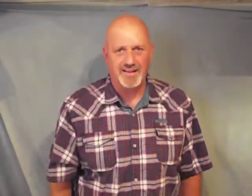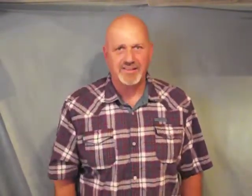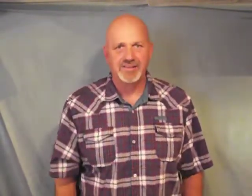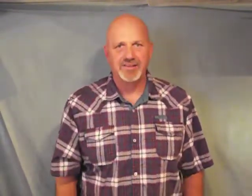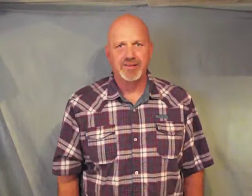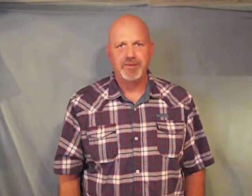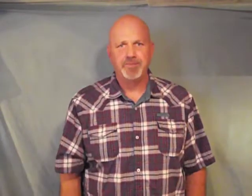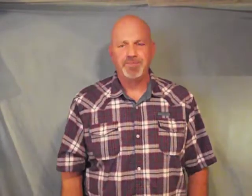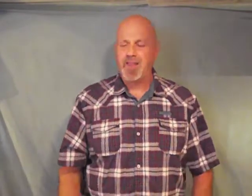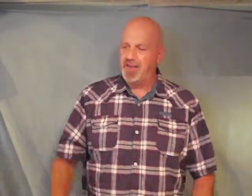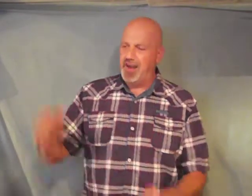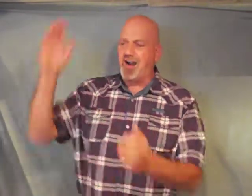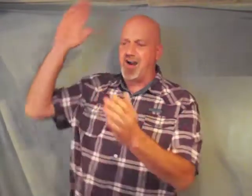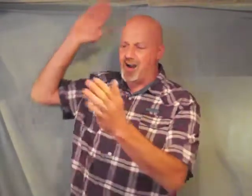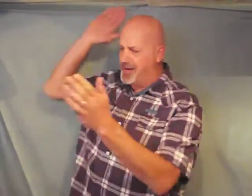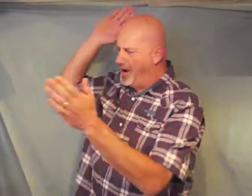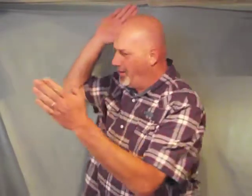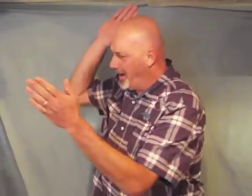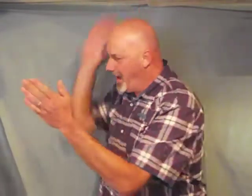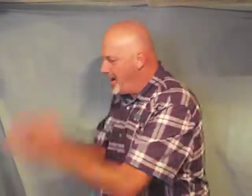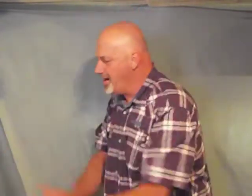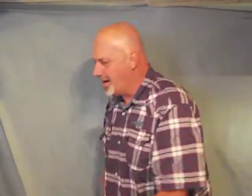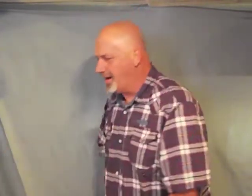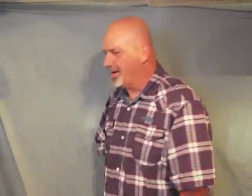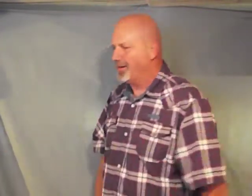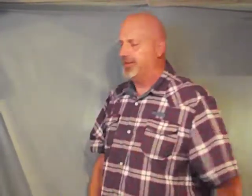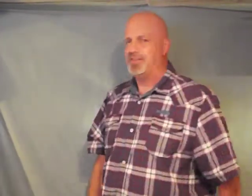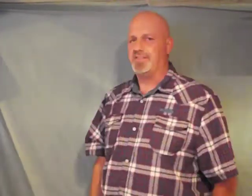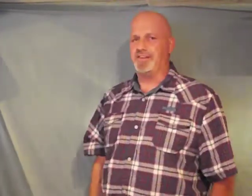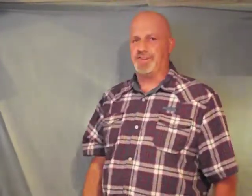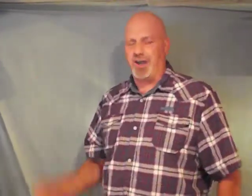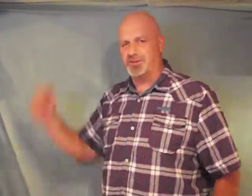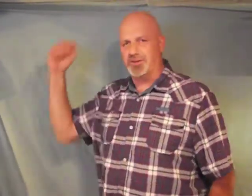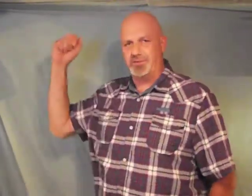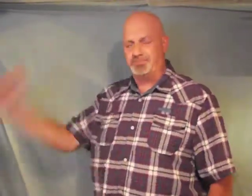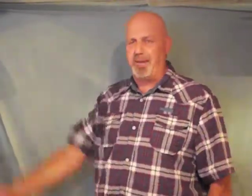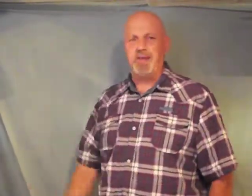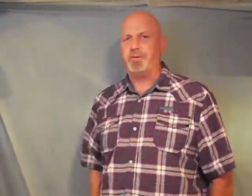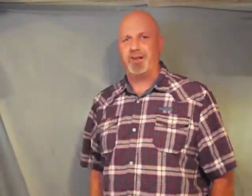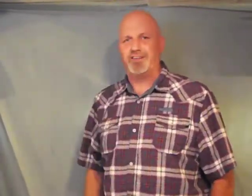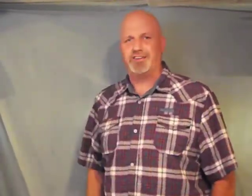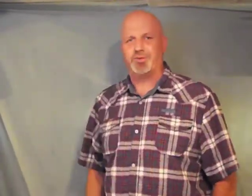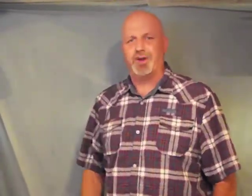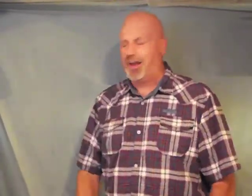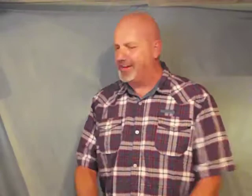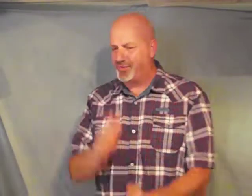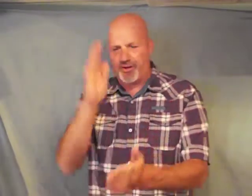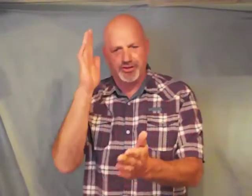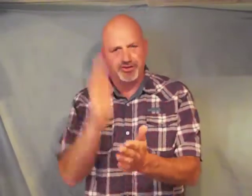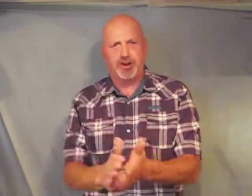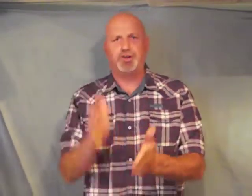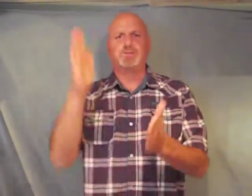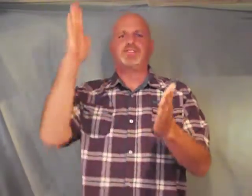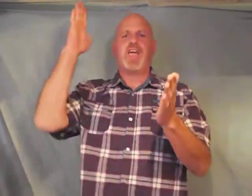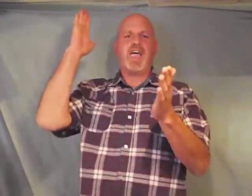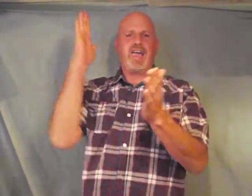there are no longer the chosen people of Israel it's for Jews and